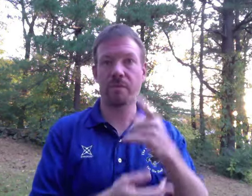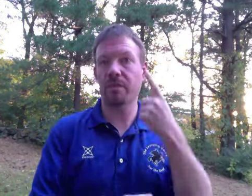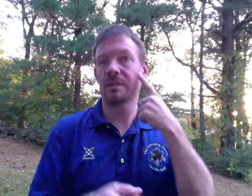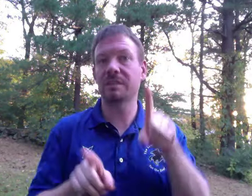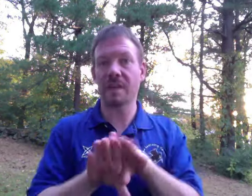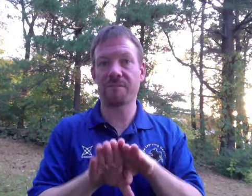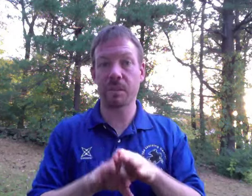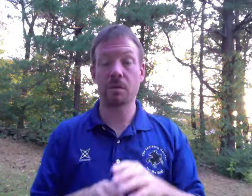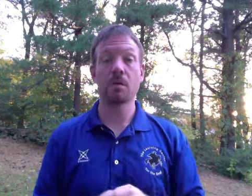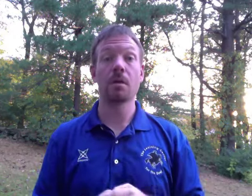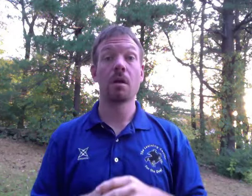the Deaf.